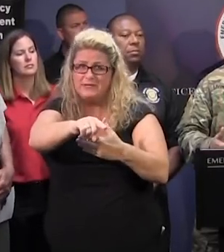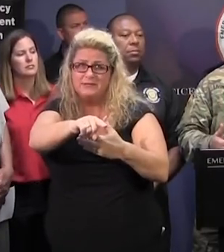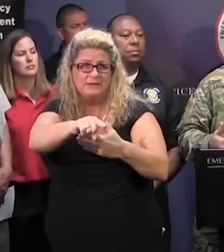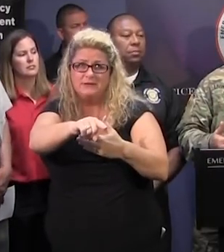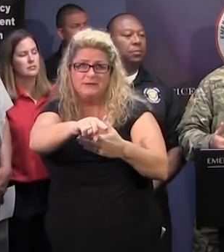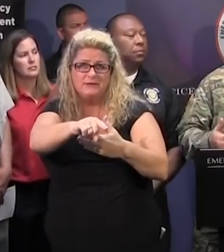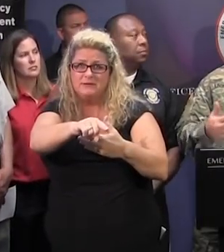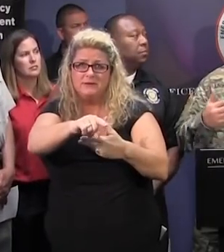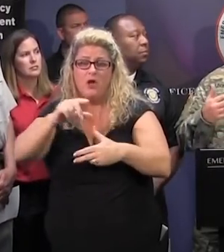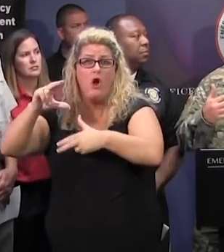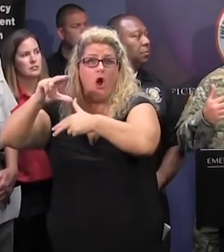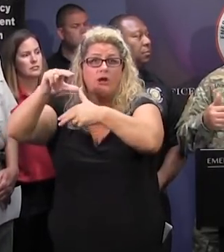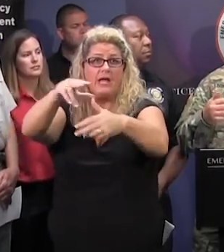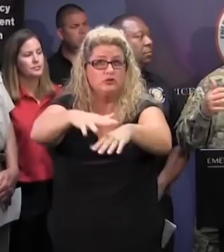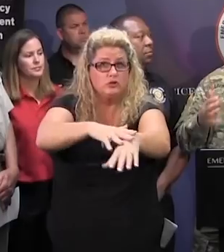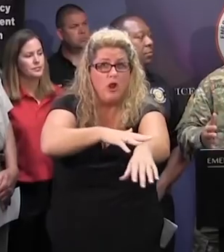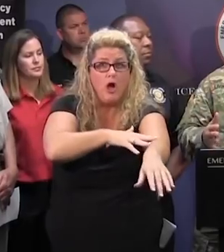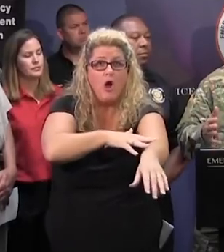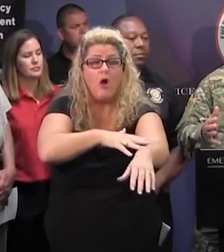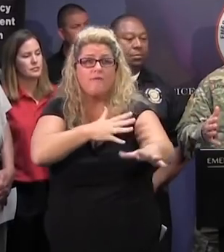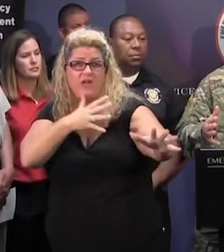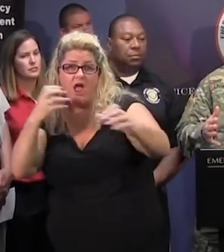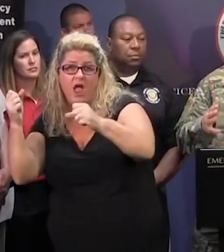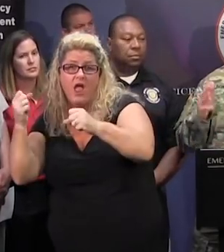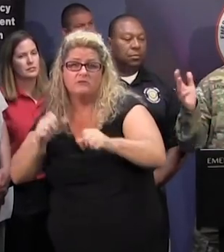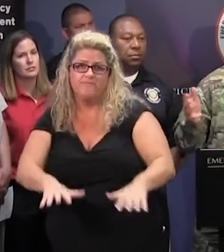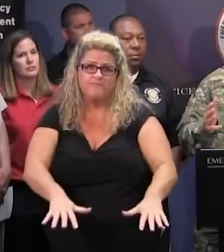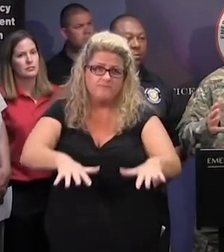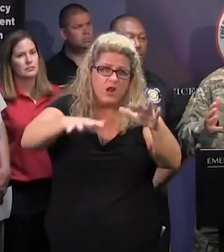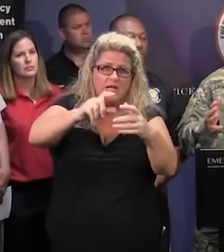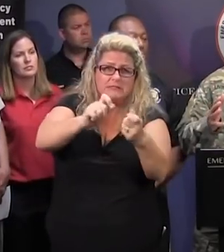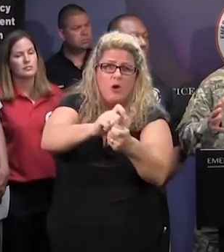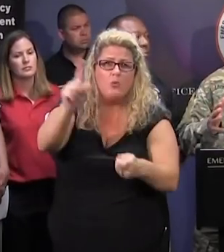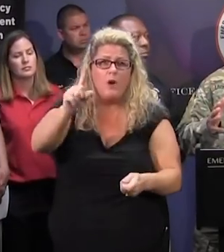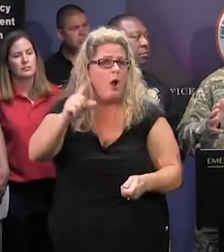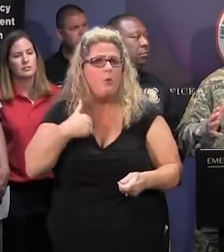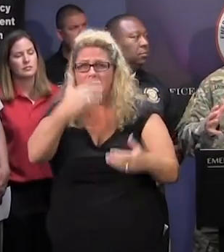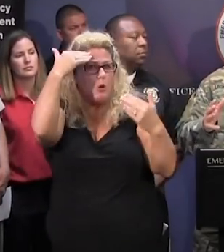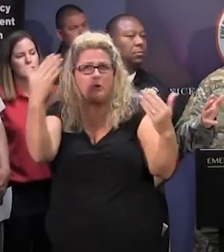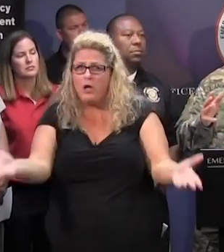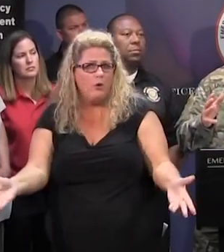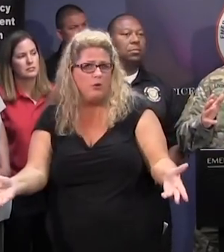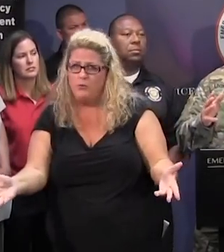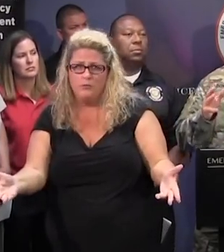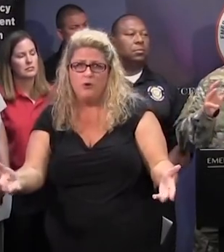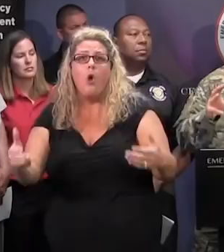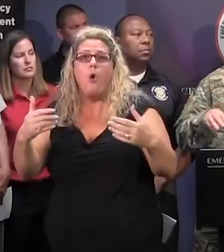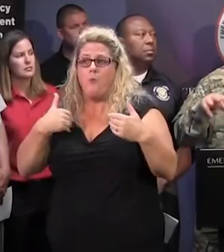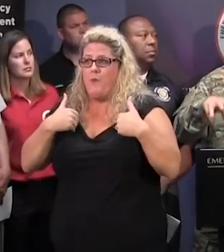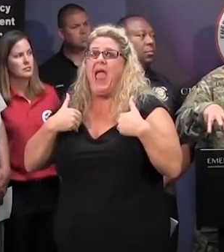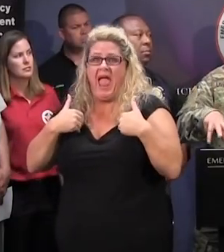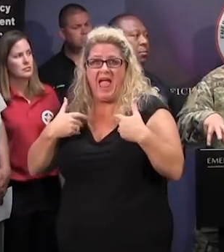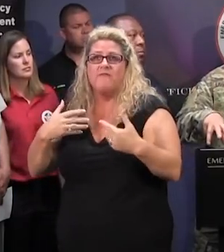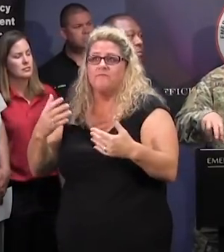storm's going to slow down. We don't know exactly where the flooding's going to be because, as Director Taylor talked about, it's